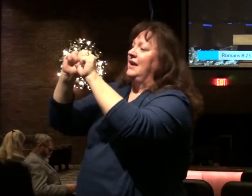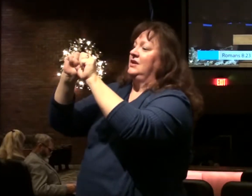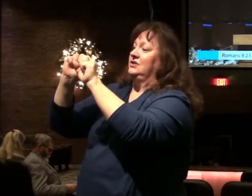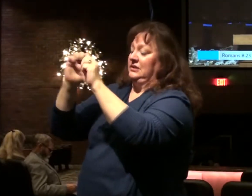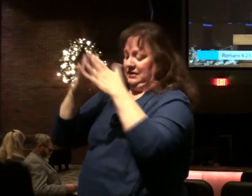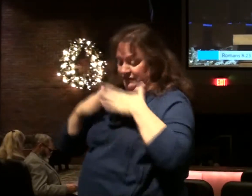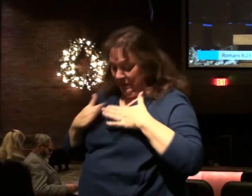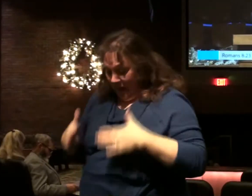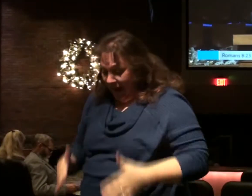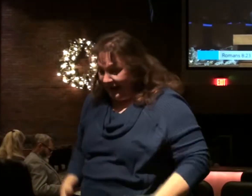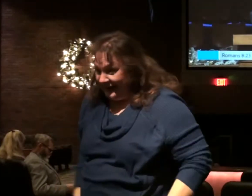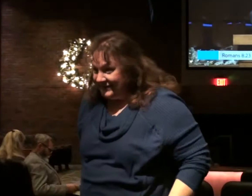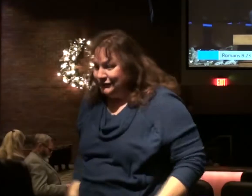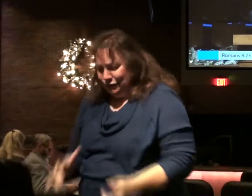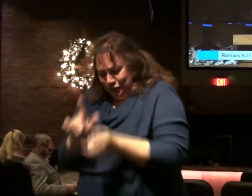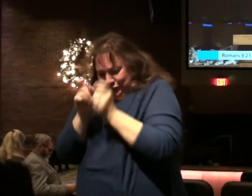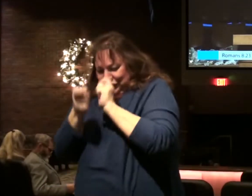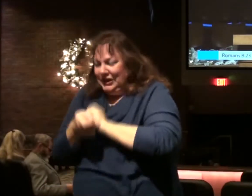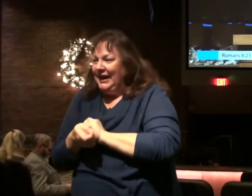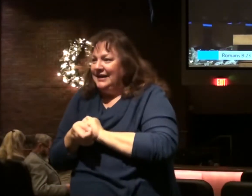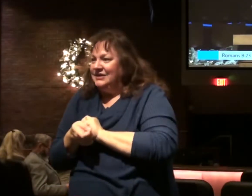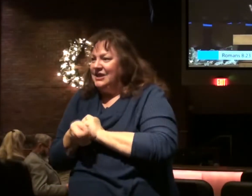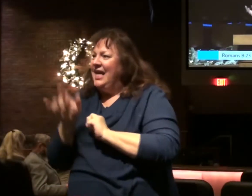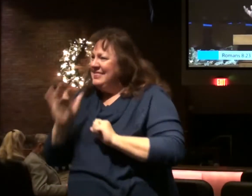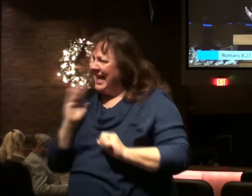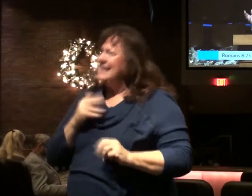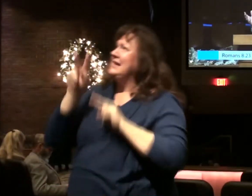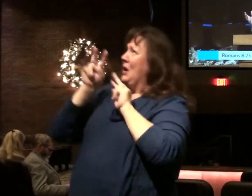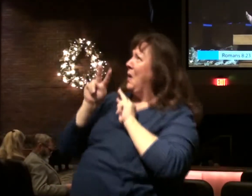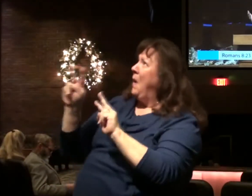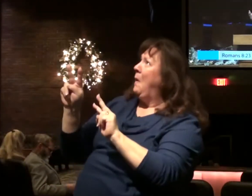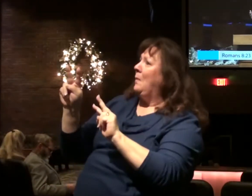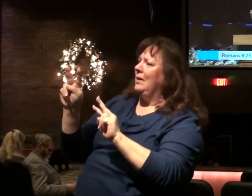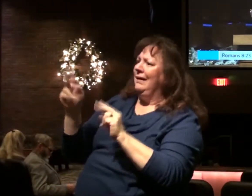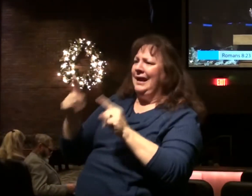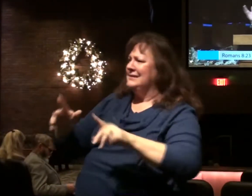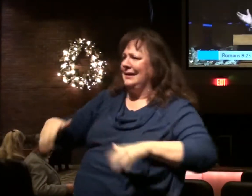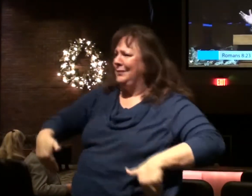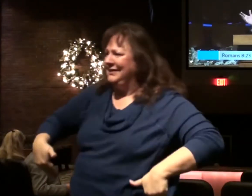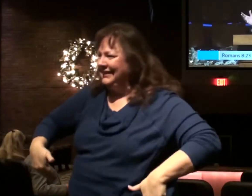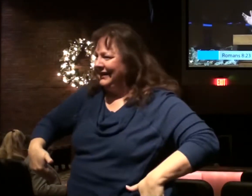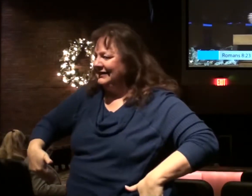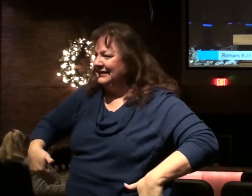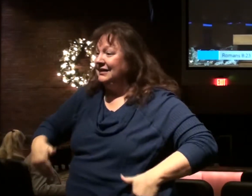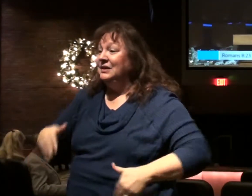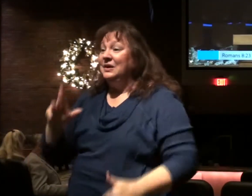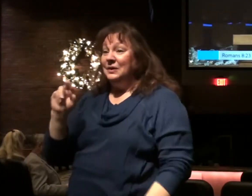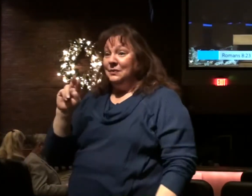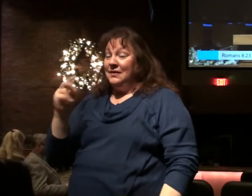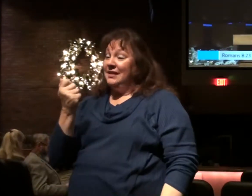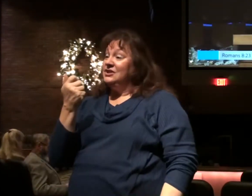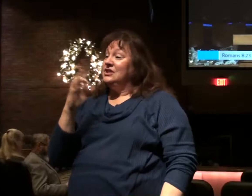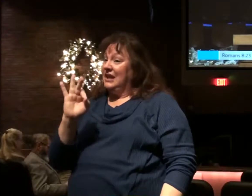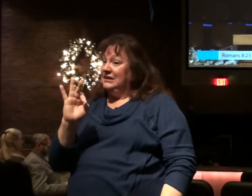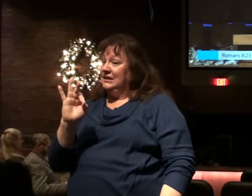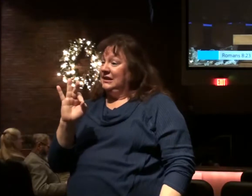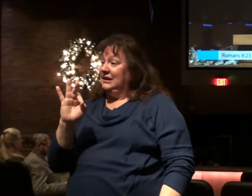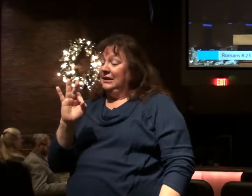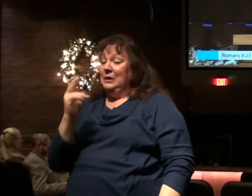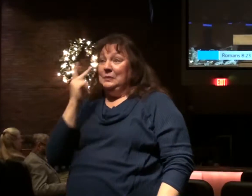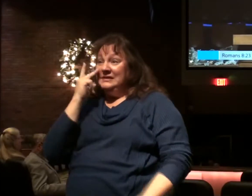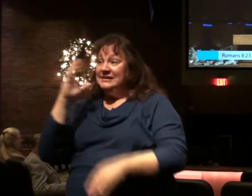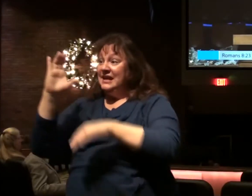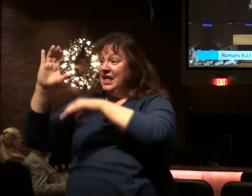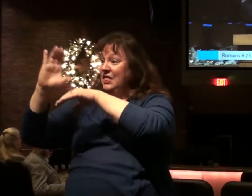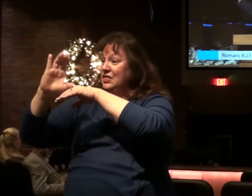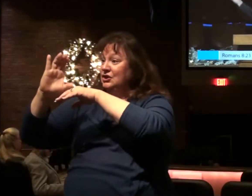our body. It's the hope we have. It hasn't been realized. We get to chapter 19, and we'll see the church,